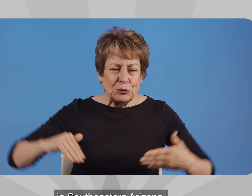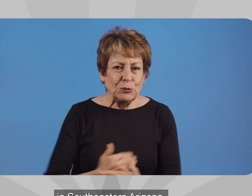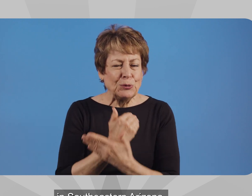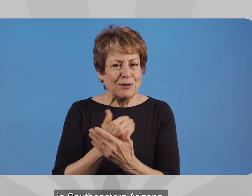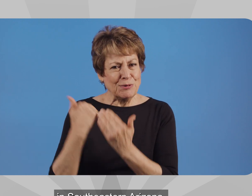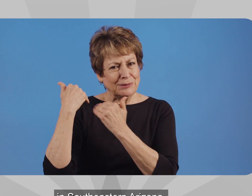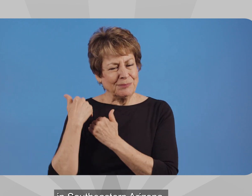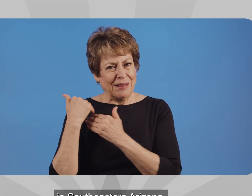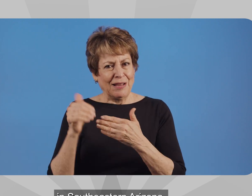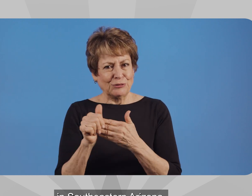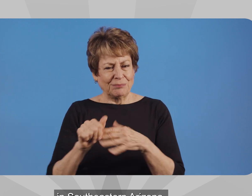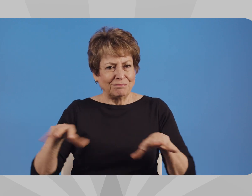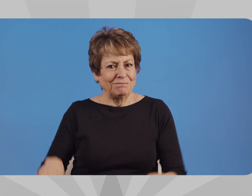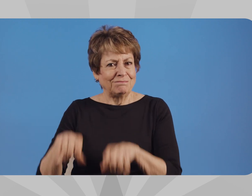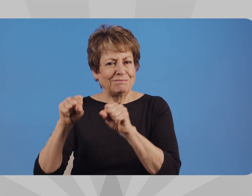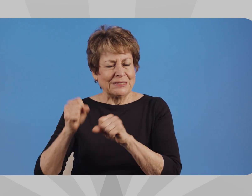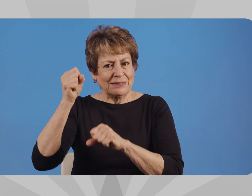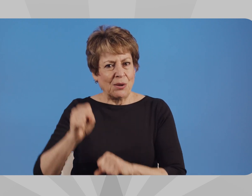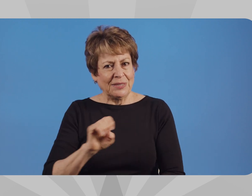in southeastern Arizona.